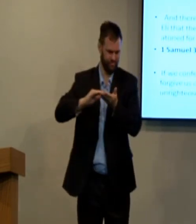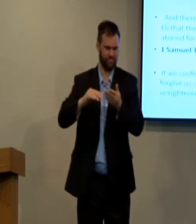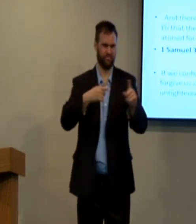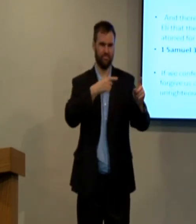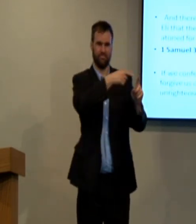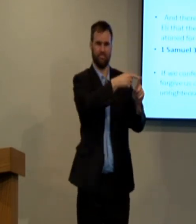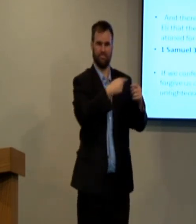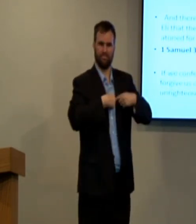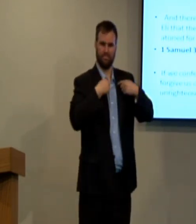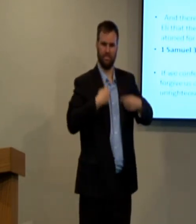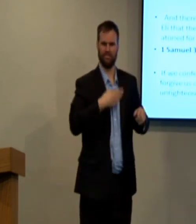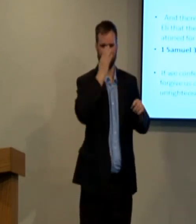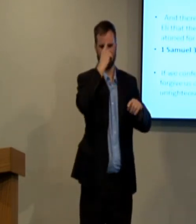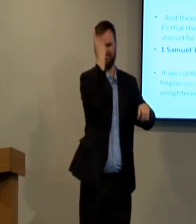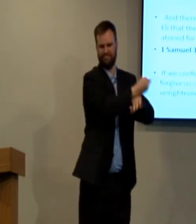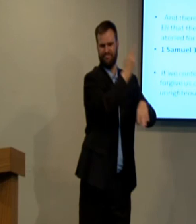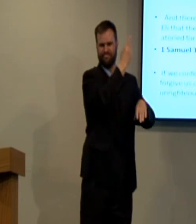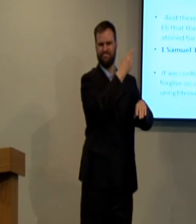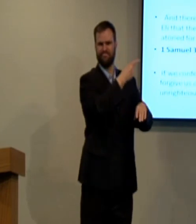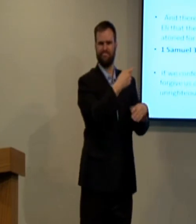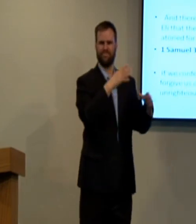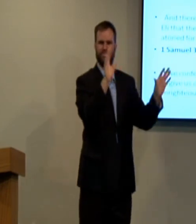But even worse sins today, God forgives.